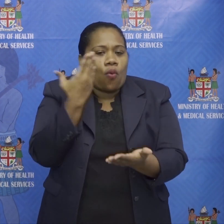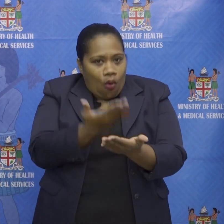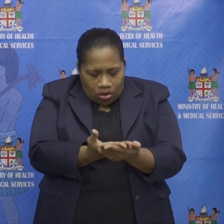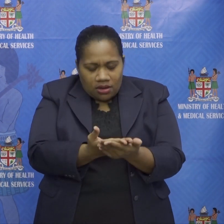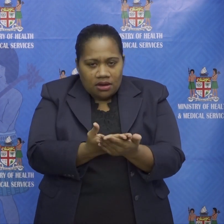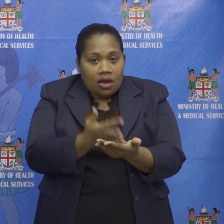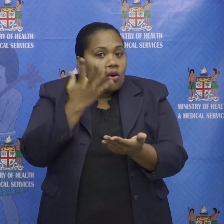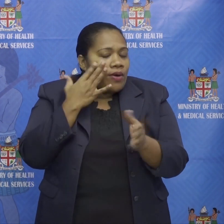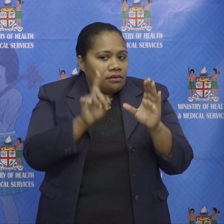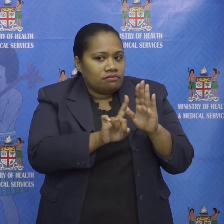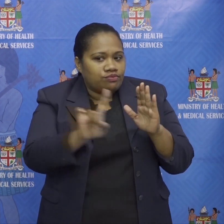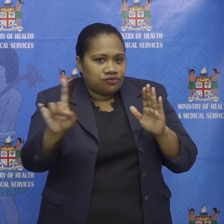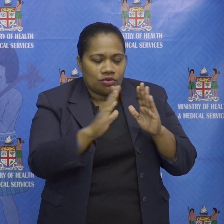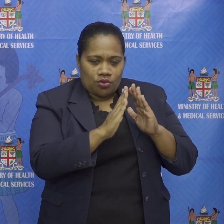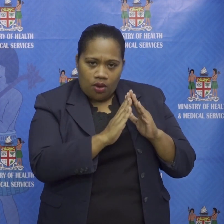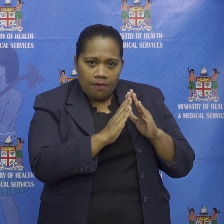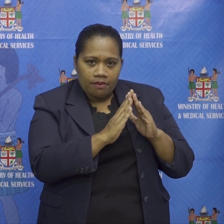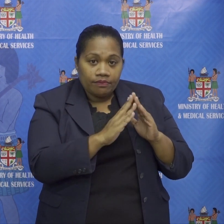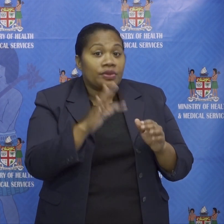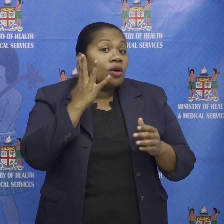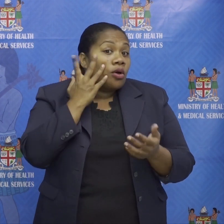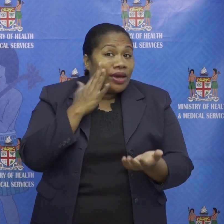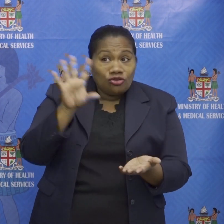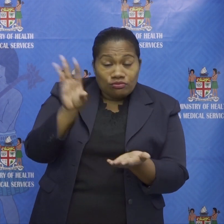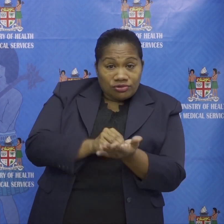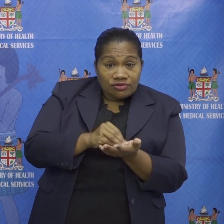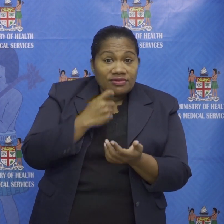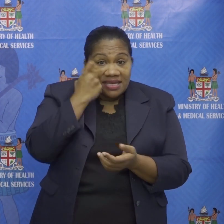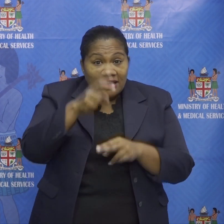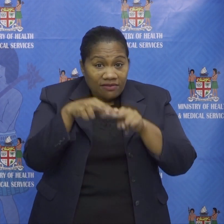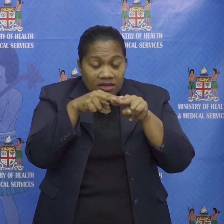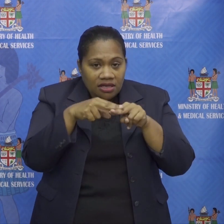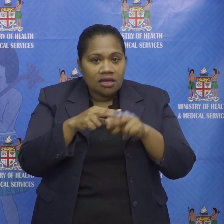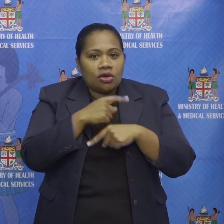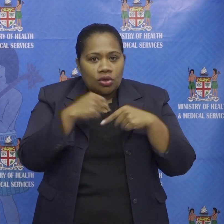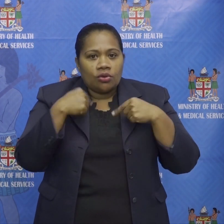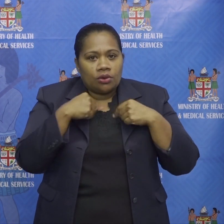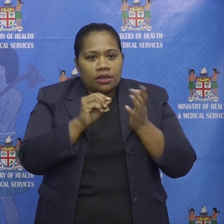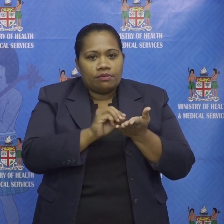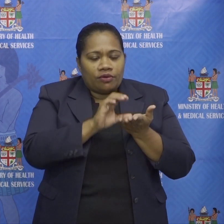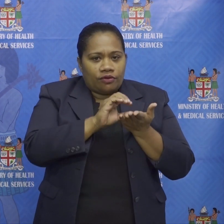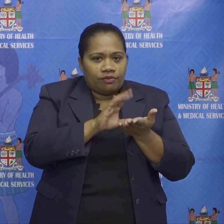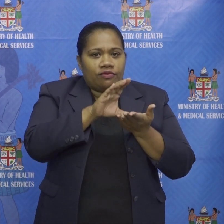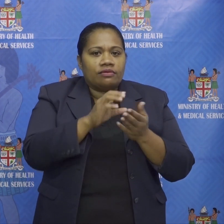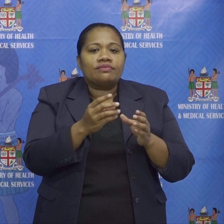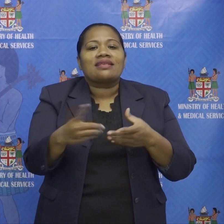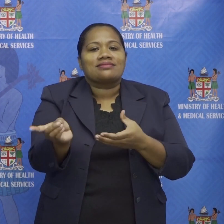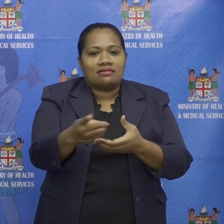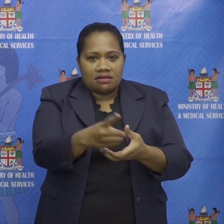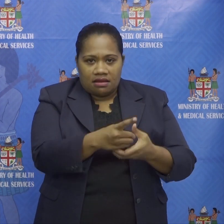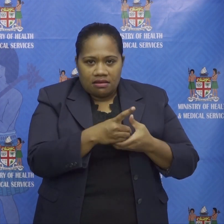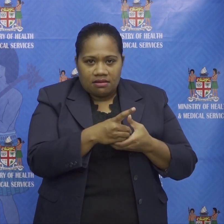when you initially download the kfg we will top up the data when it is running it uses minimal battery